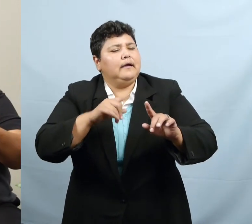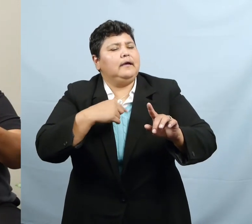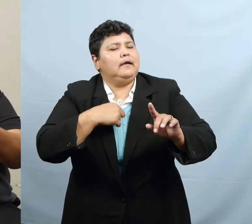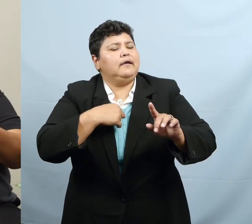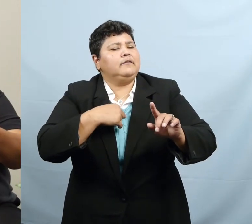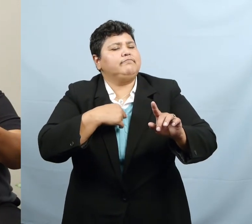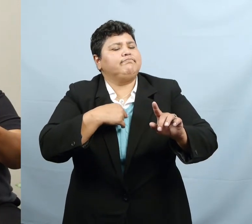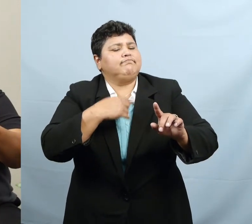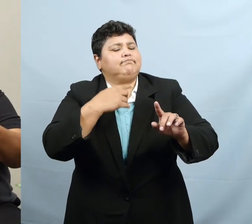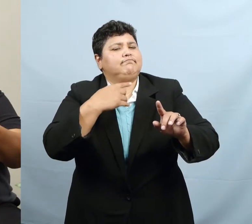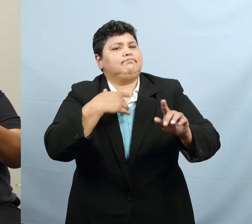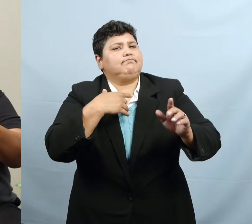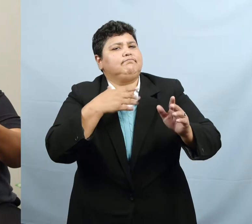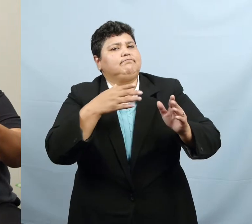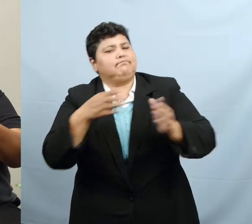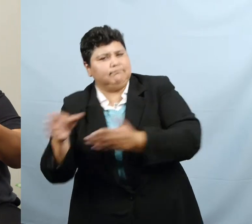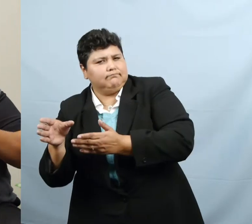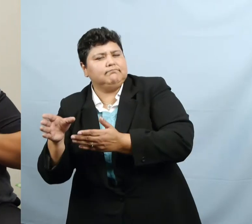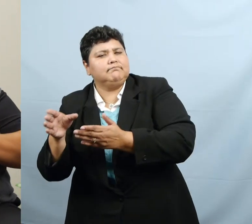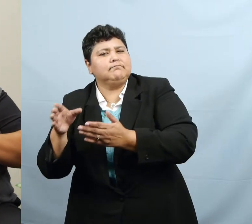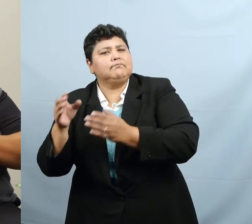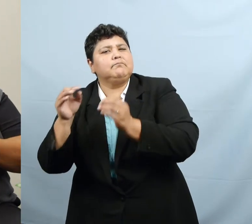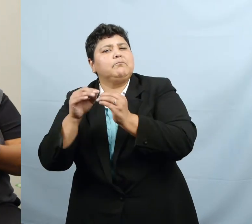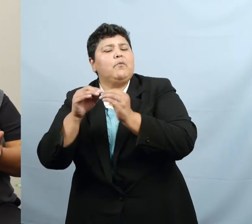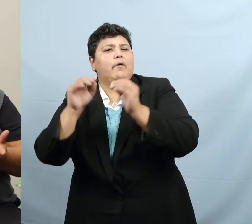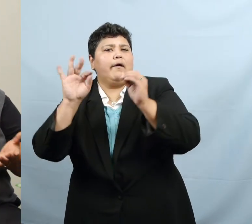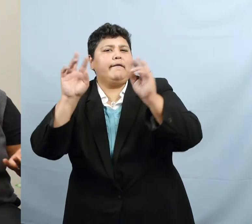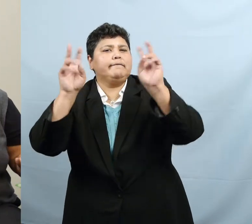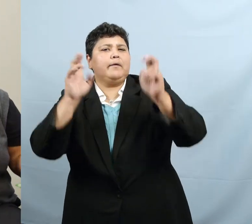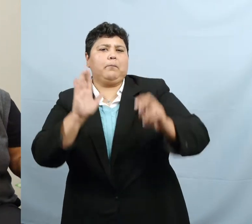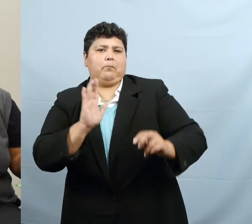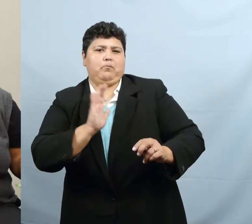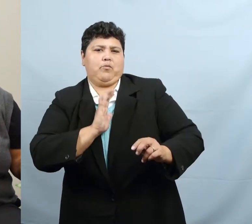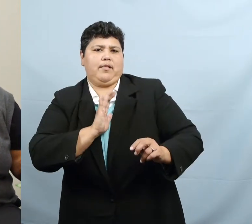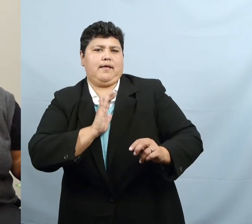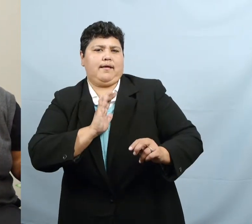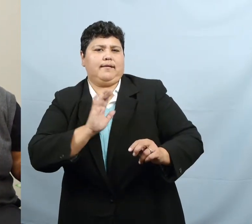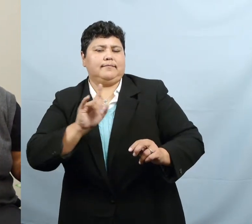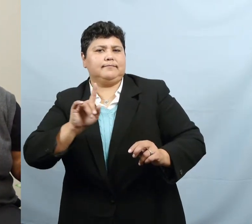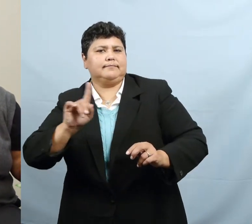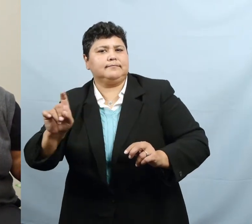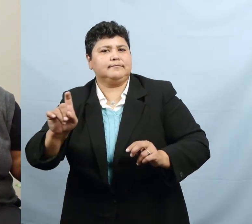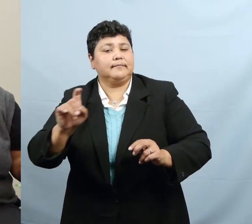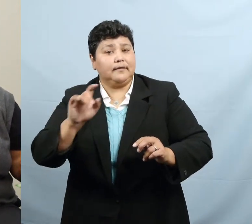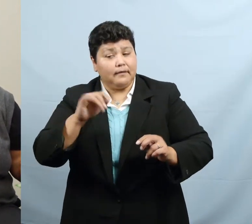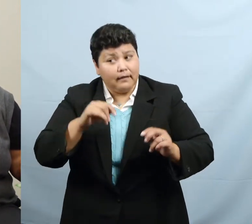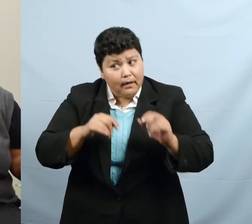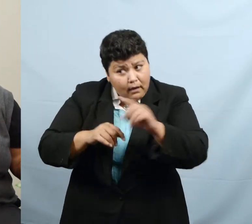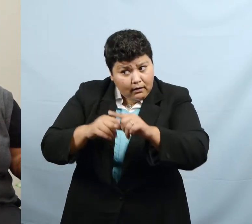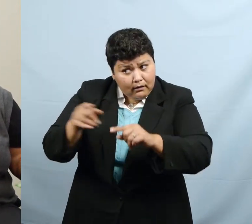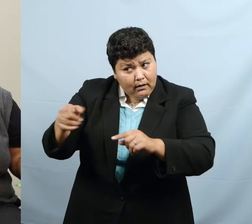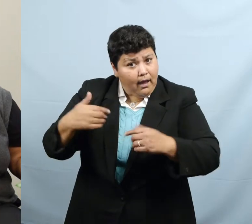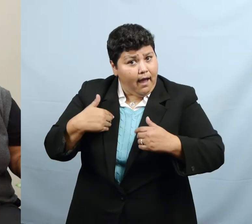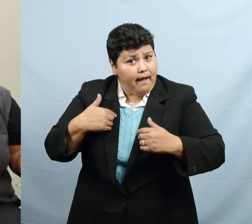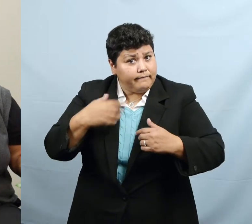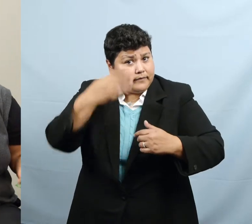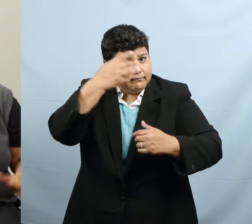leaned towards the polite thing and say, does he have residence here?